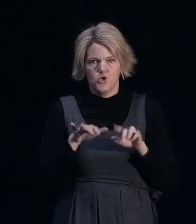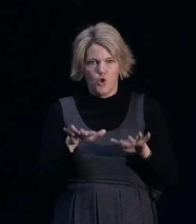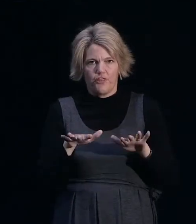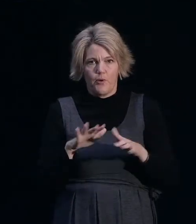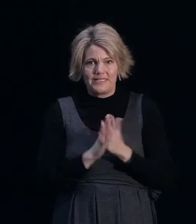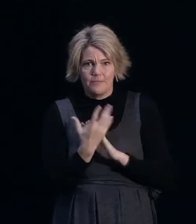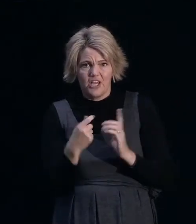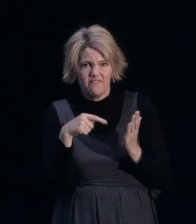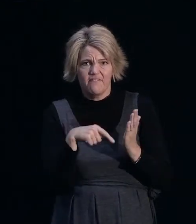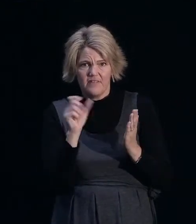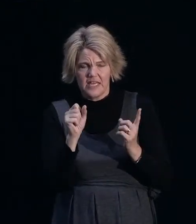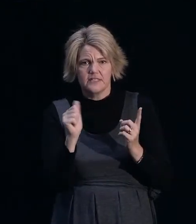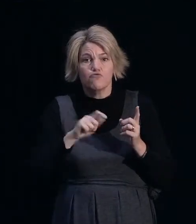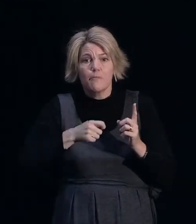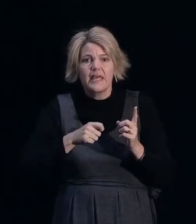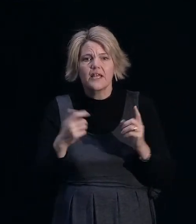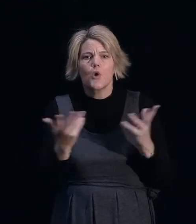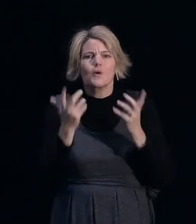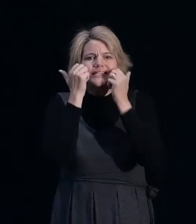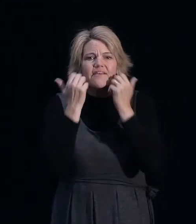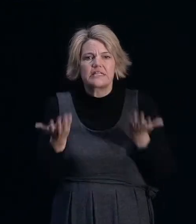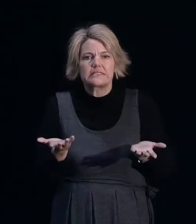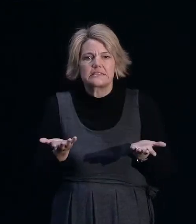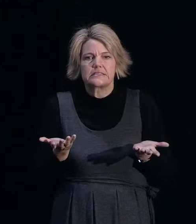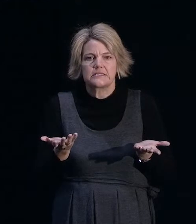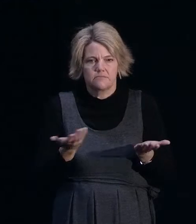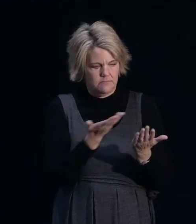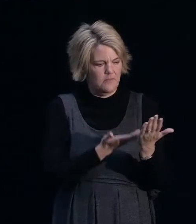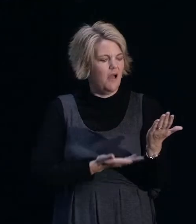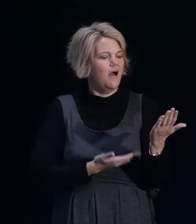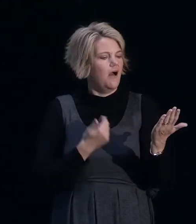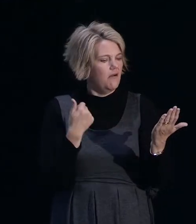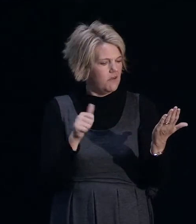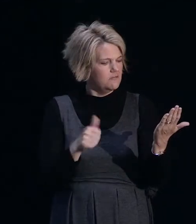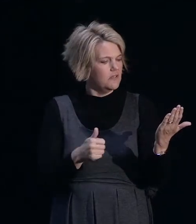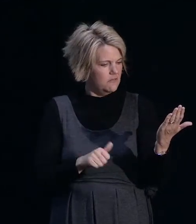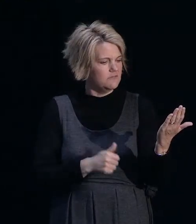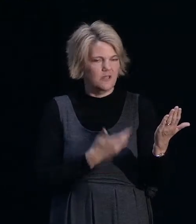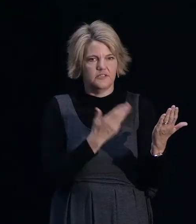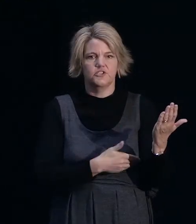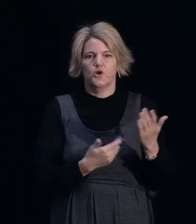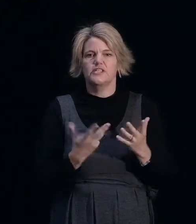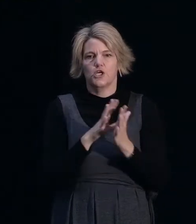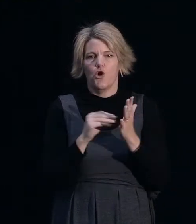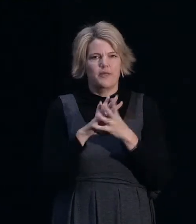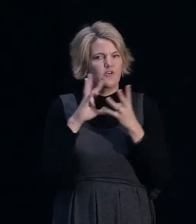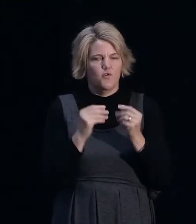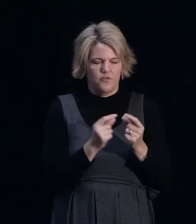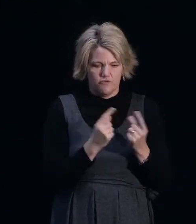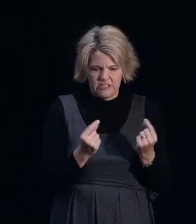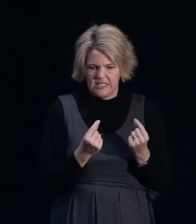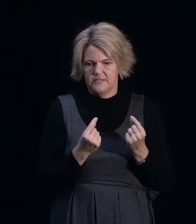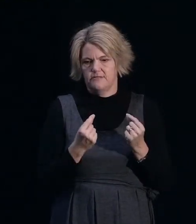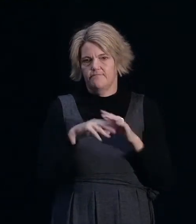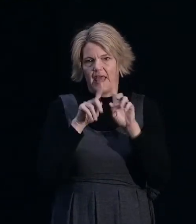here? Did you get it repaired? Where is the evidence to show me that you did that? So copies of those manufacturer's warranties, receipts and invoices